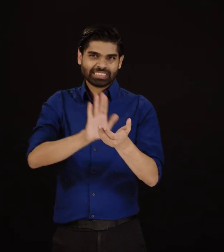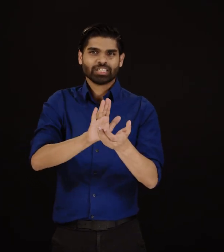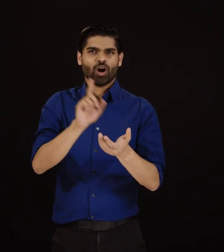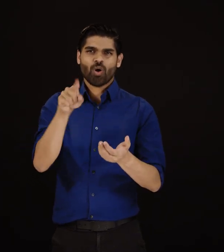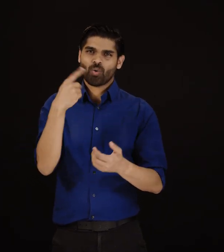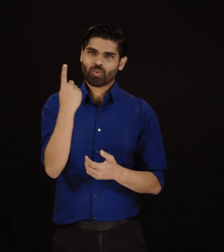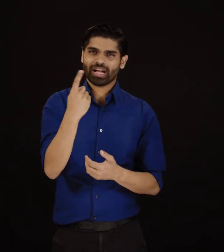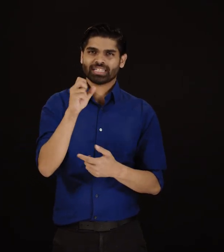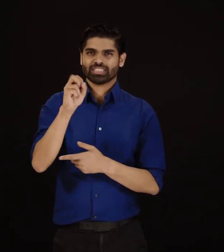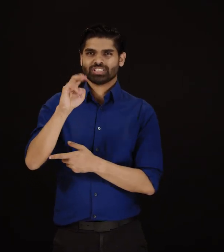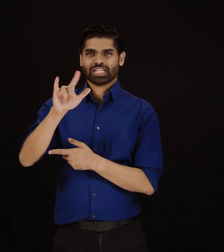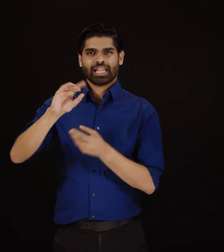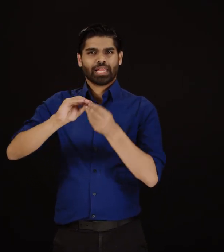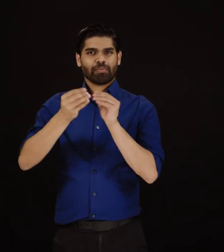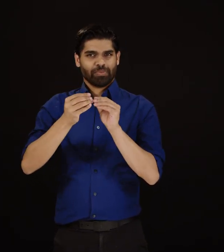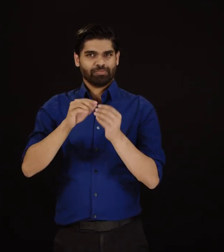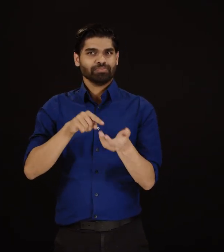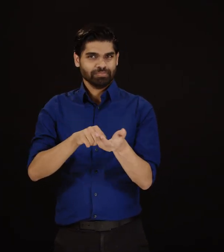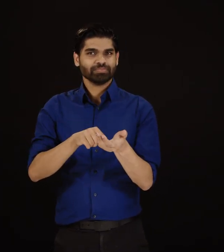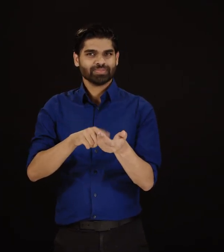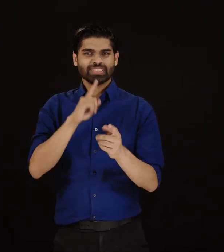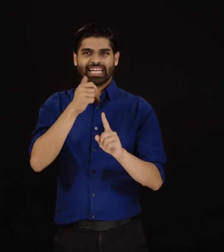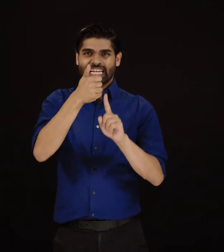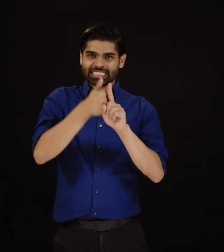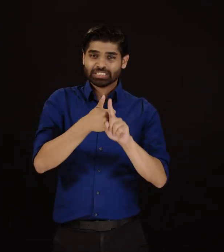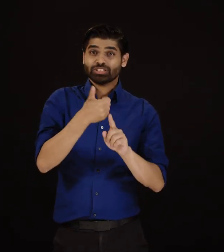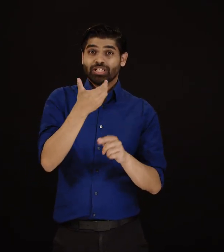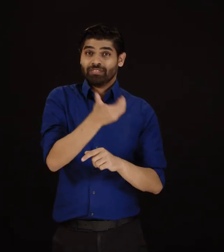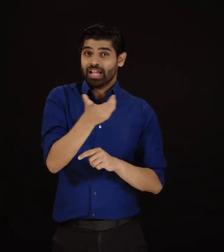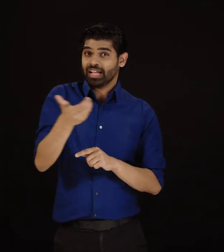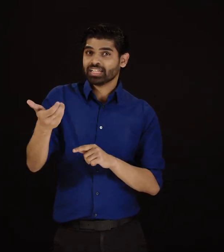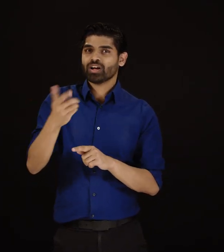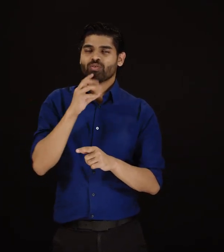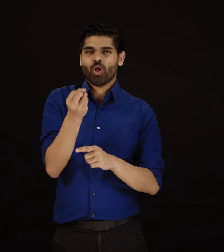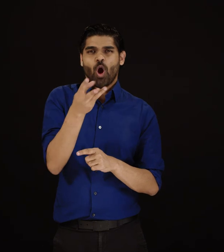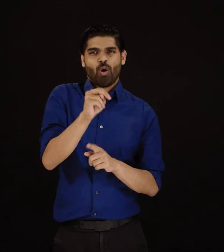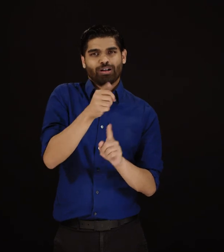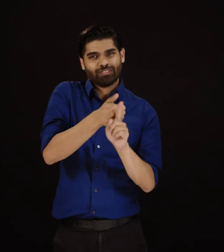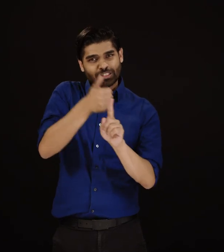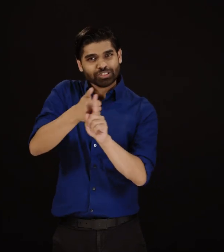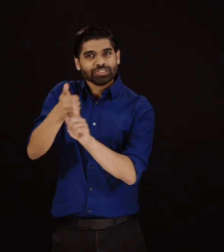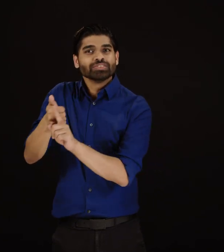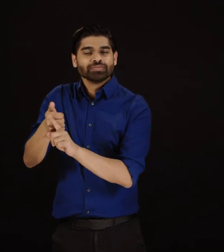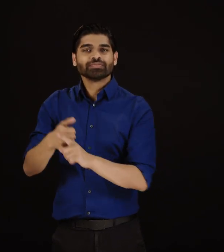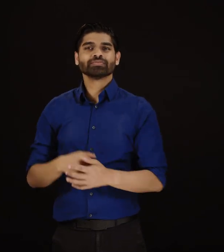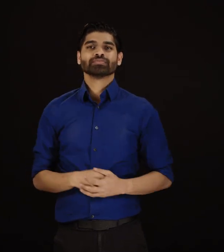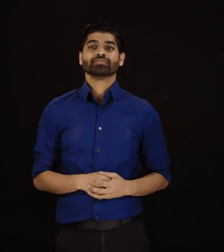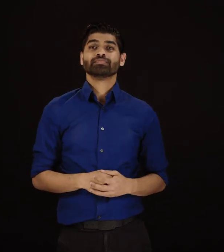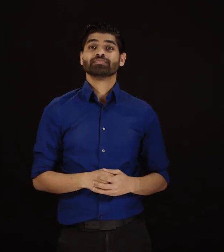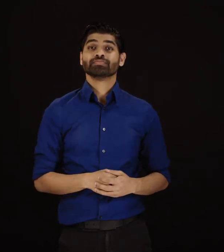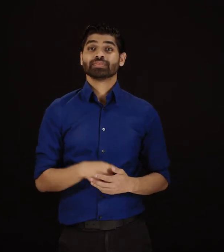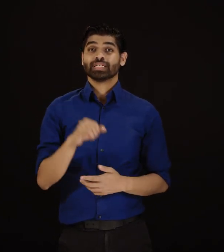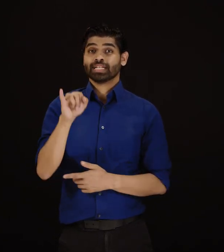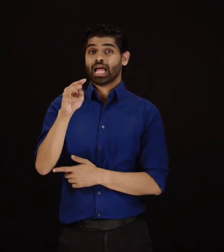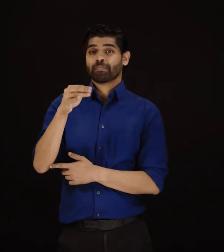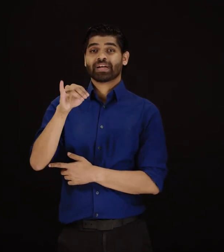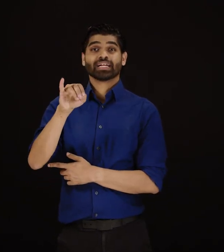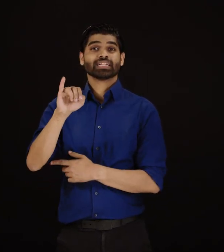IMEI number is used by networks to identify valid phones and block blacklisted phones from accessing the network.